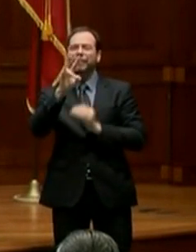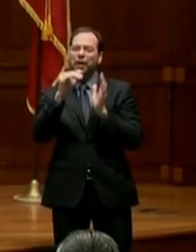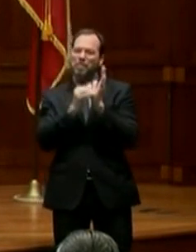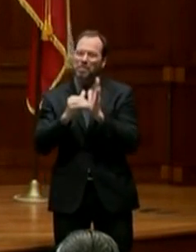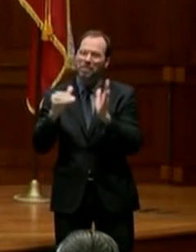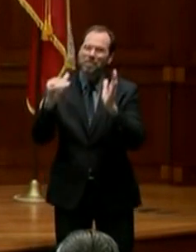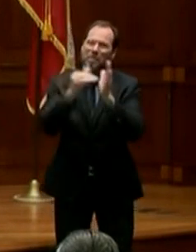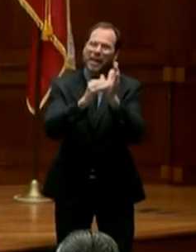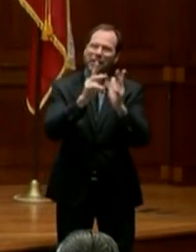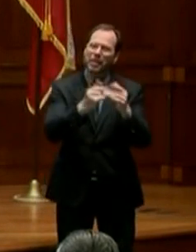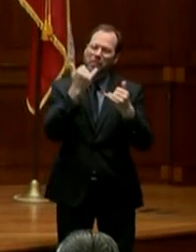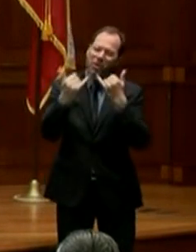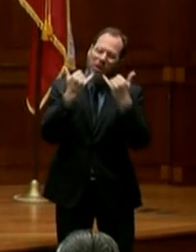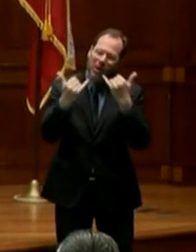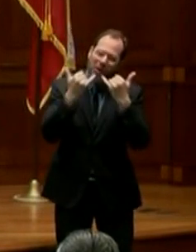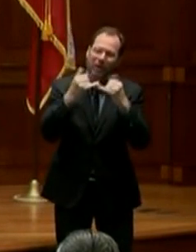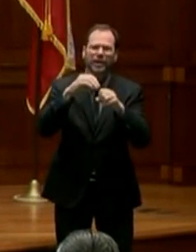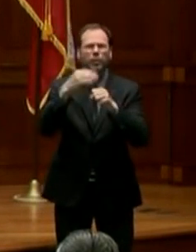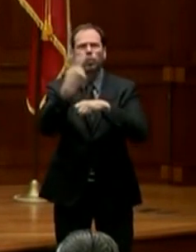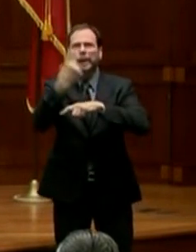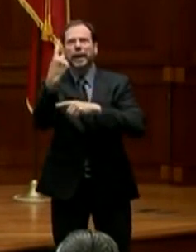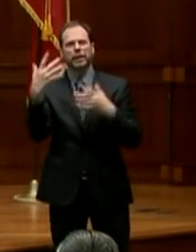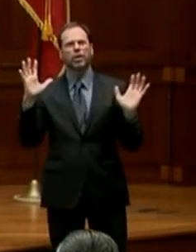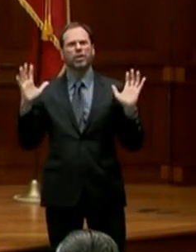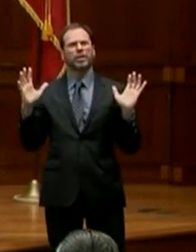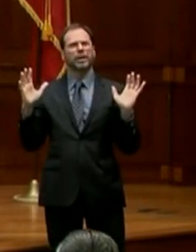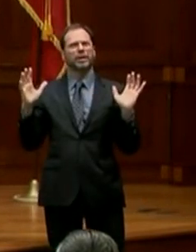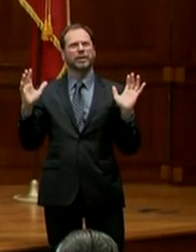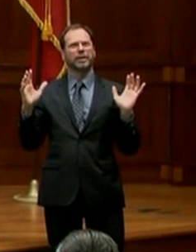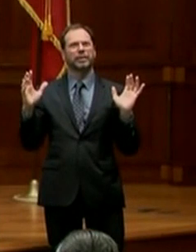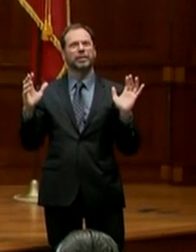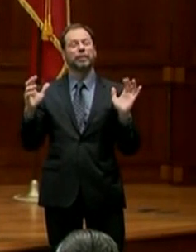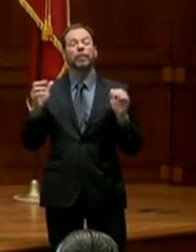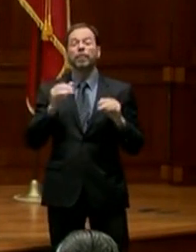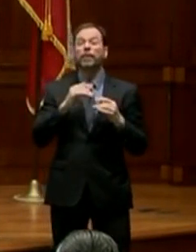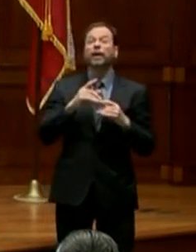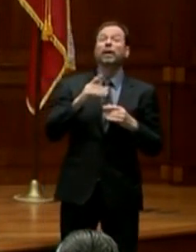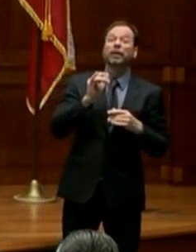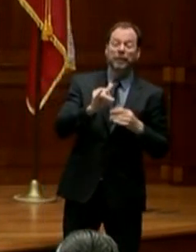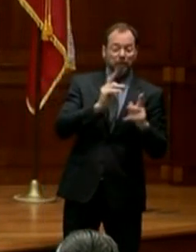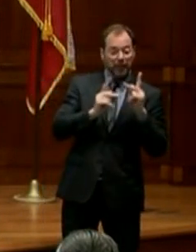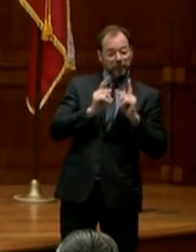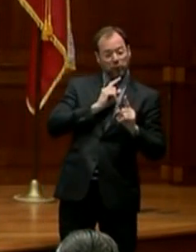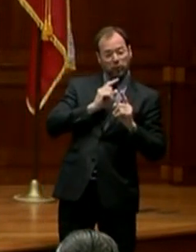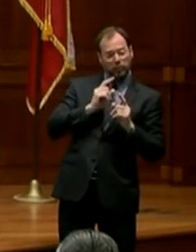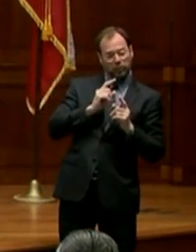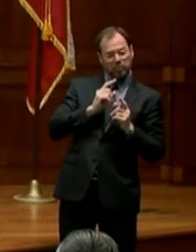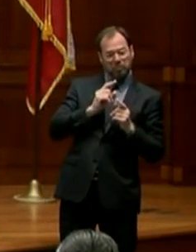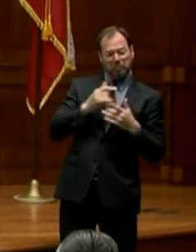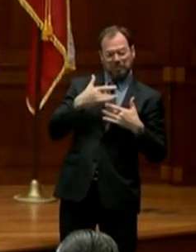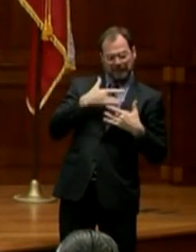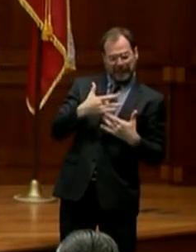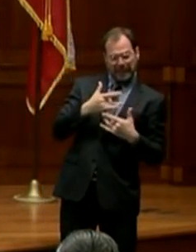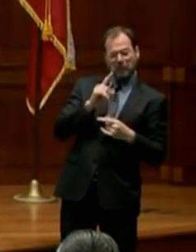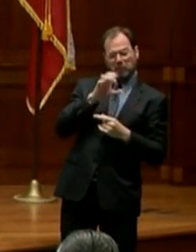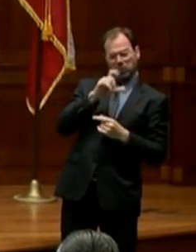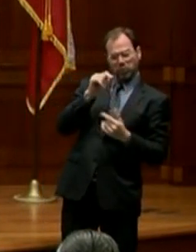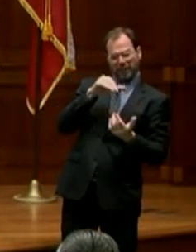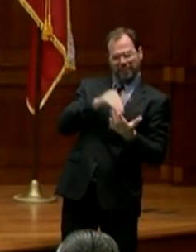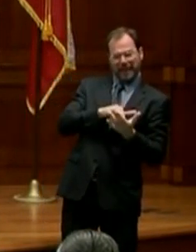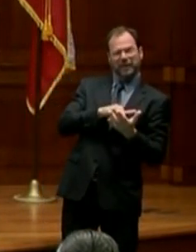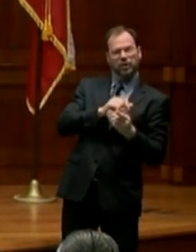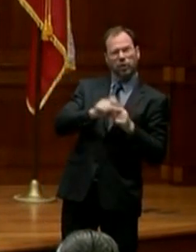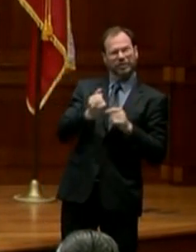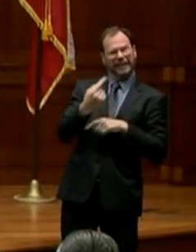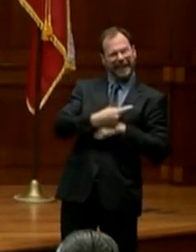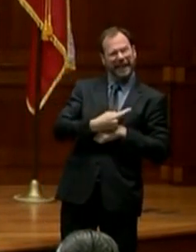calls received in one day. The line averages about 120,000 calls a day. Well,